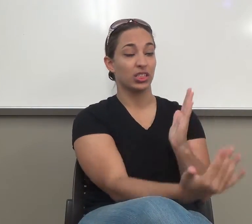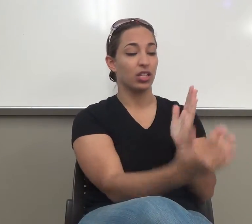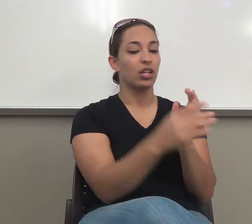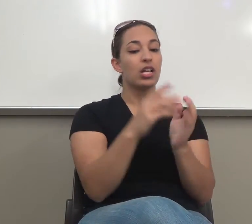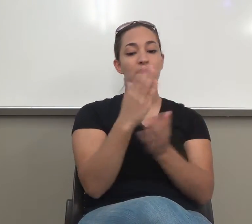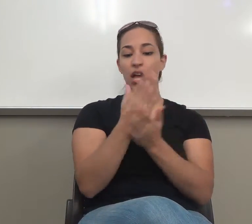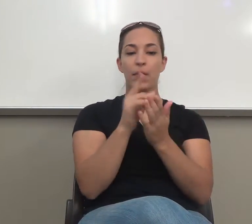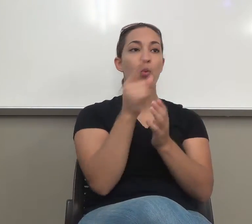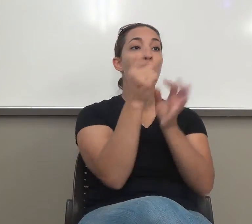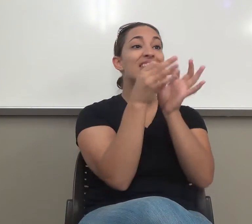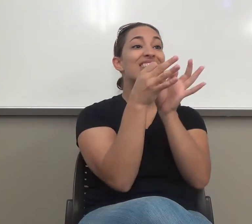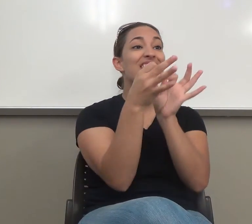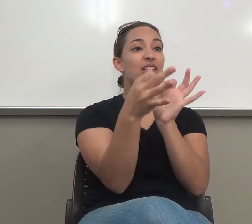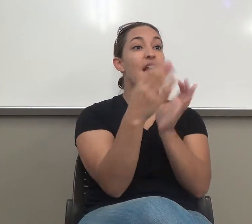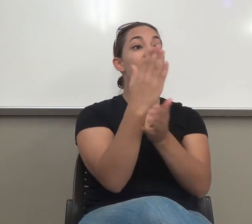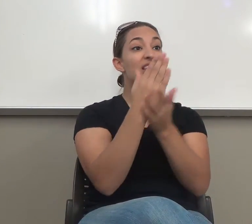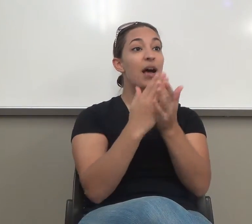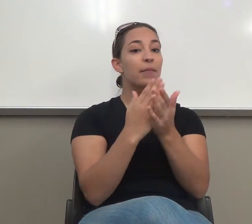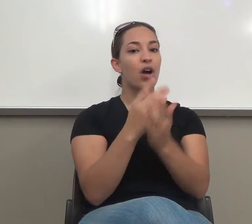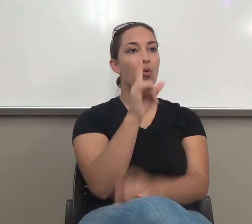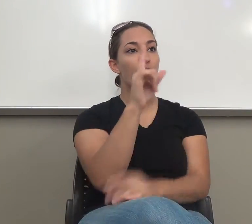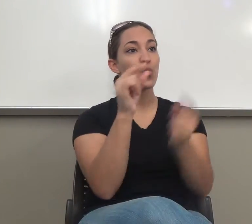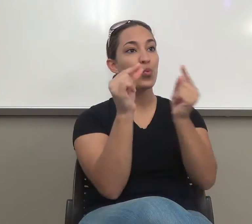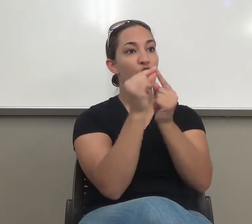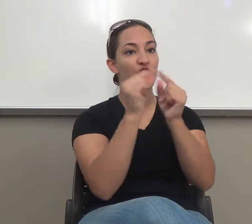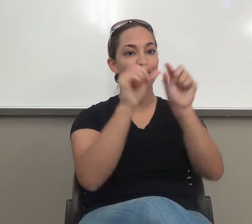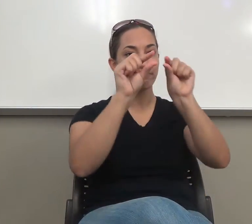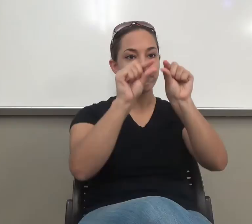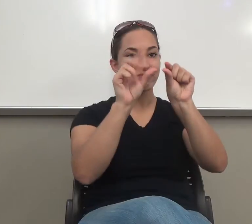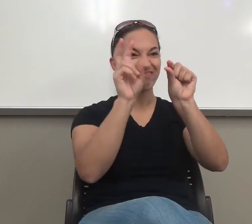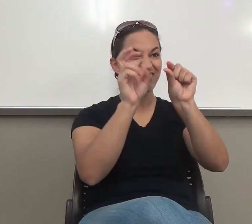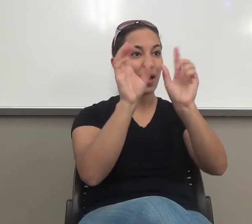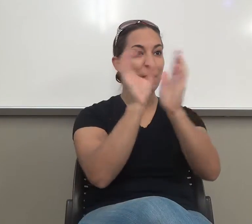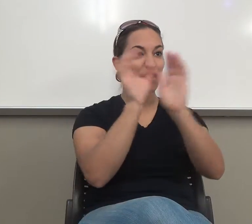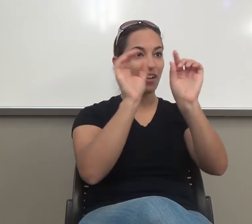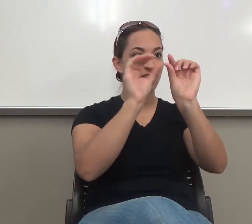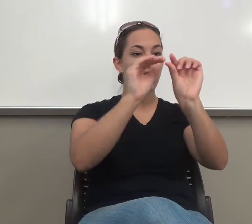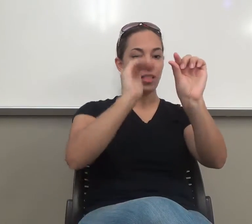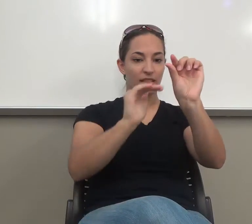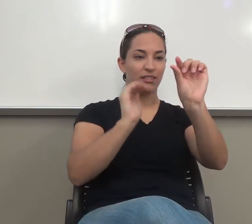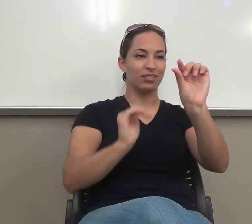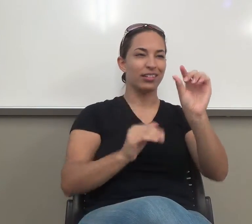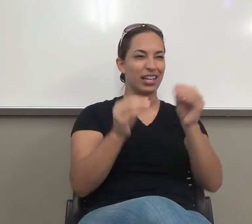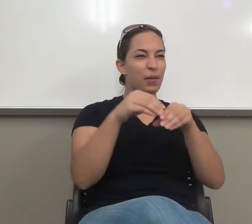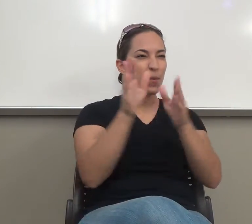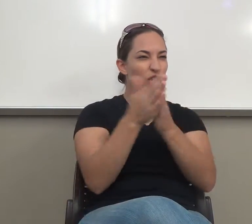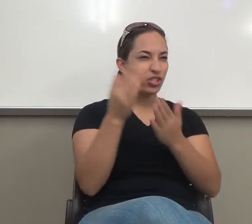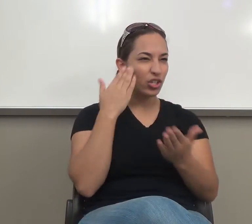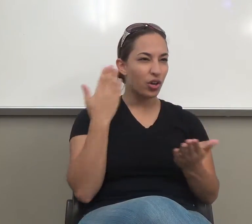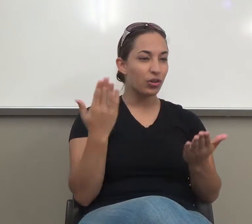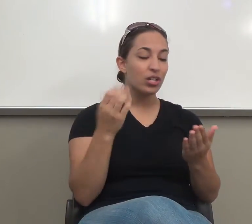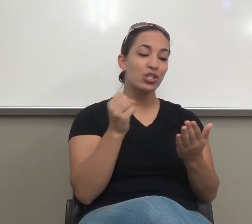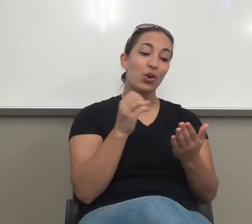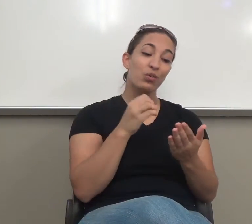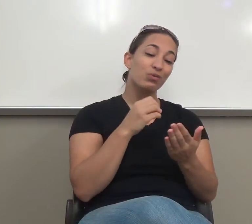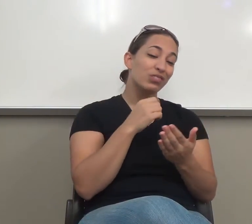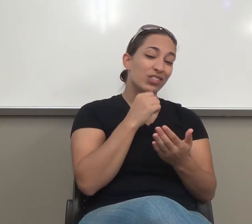Some are just one word. So there's really no hard and fast rule about how long a paragraph must be.